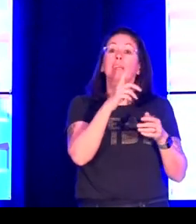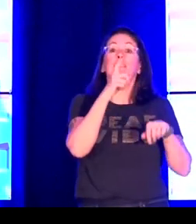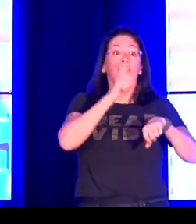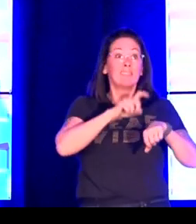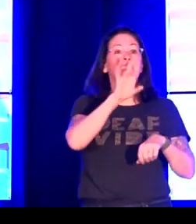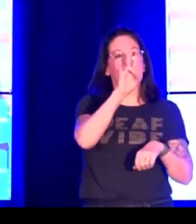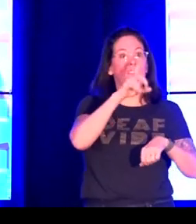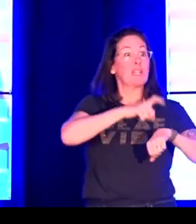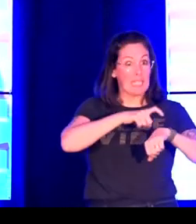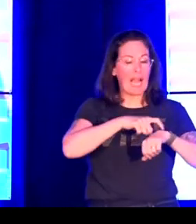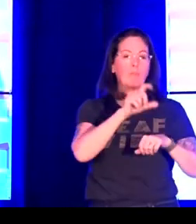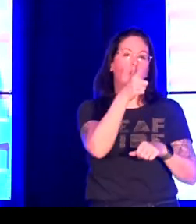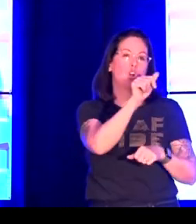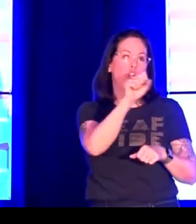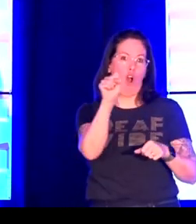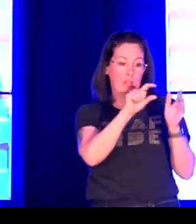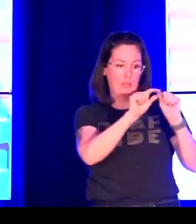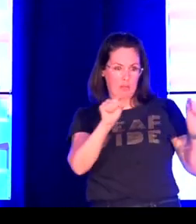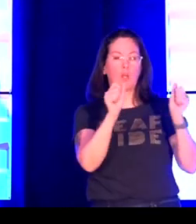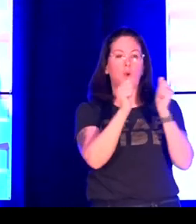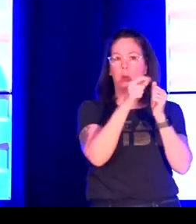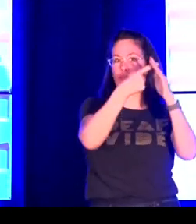Various ones included various types.